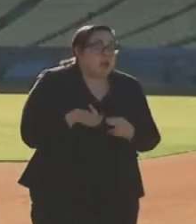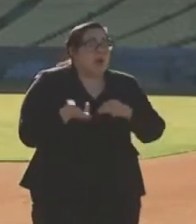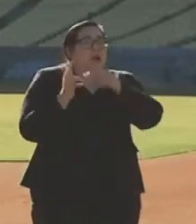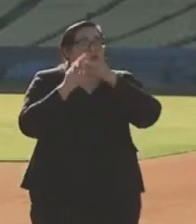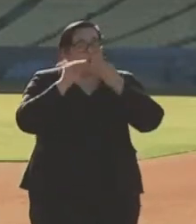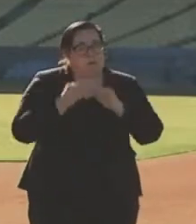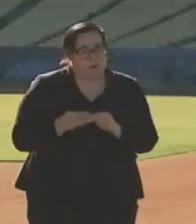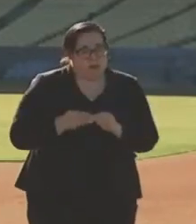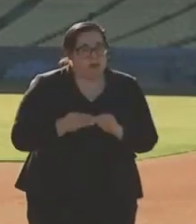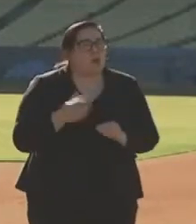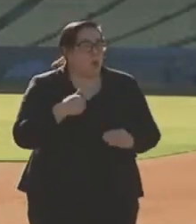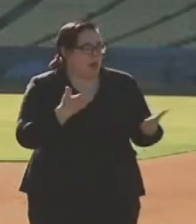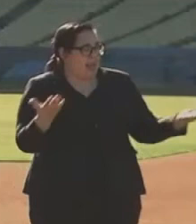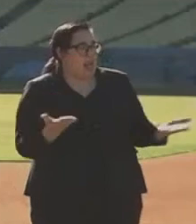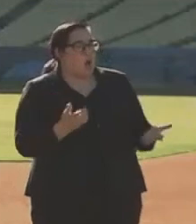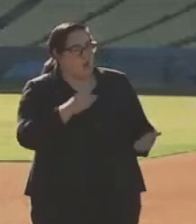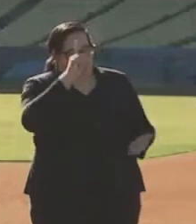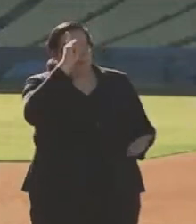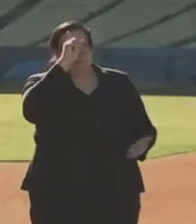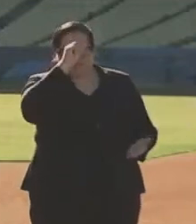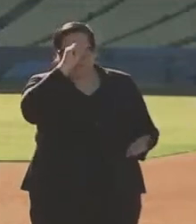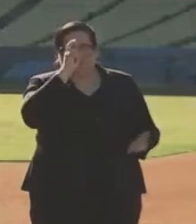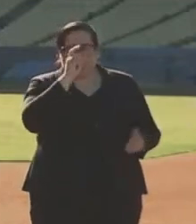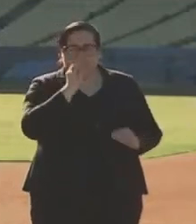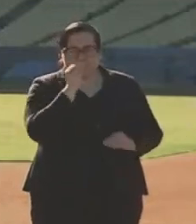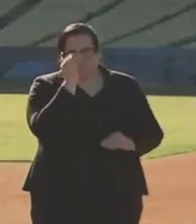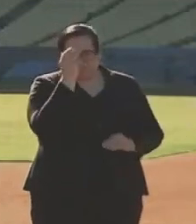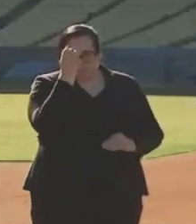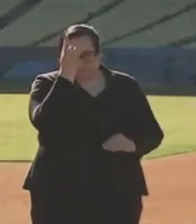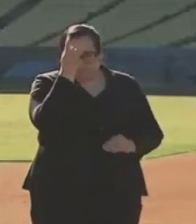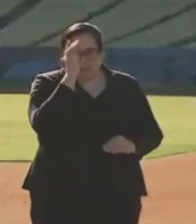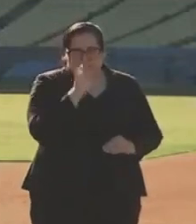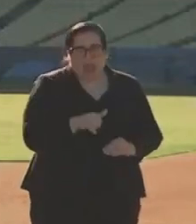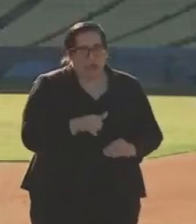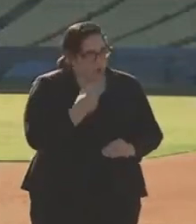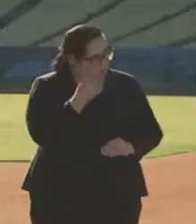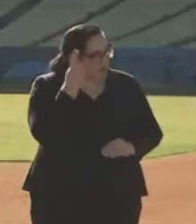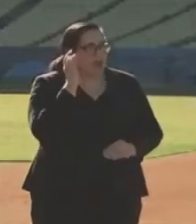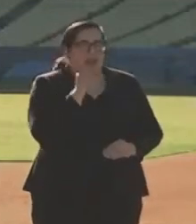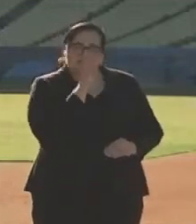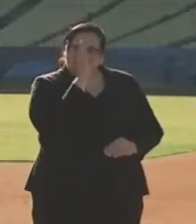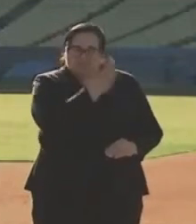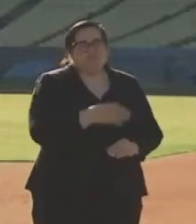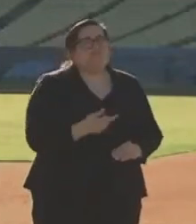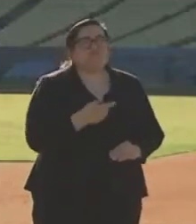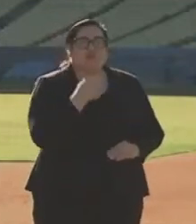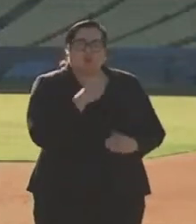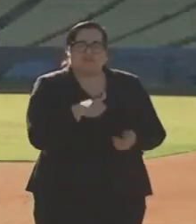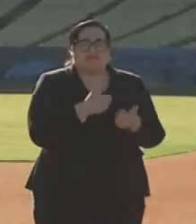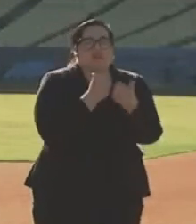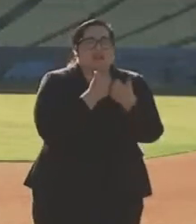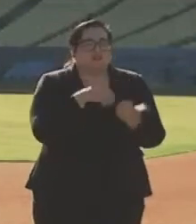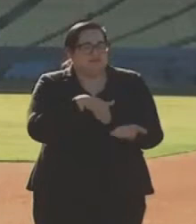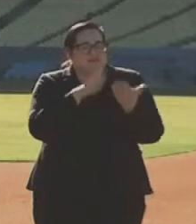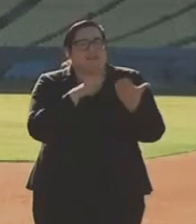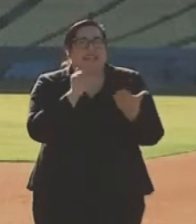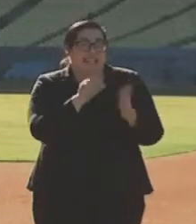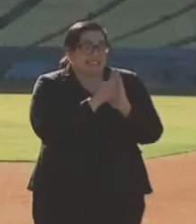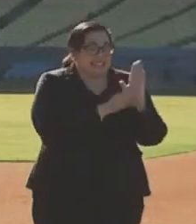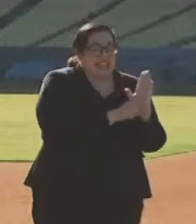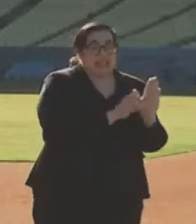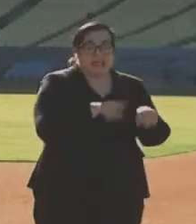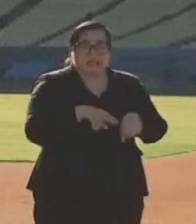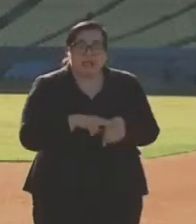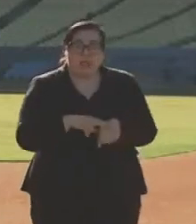And so we're here, mindful of that, sober at the reality that we face and the challenges that we face as a state and a